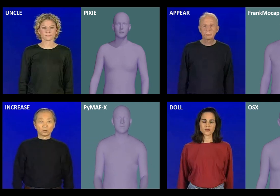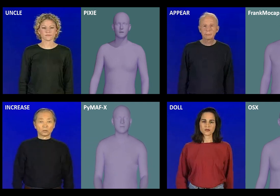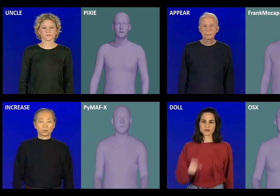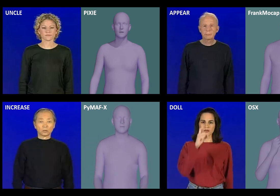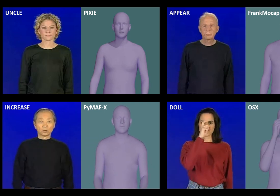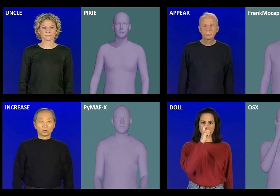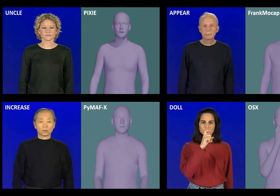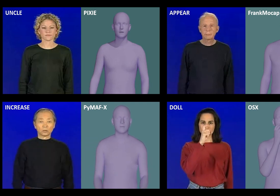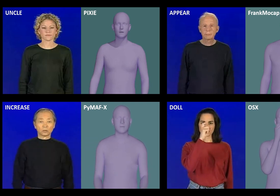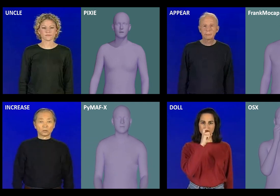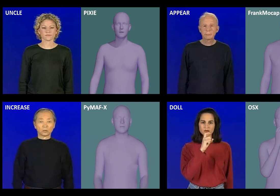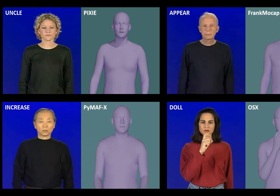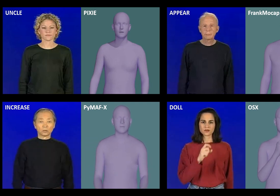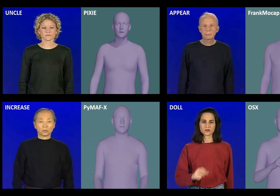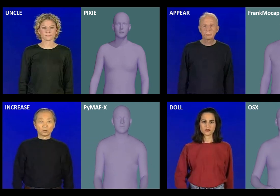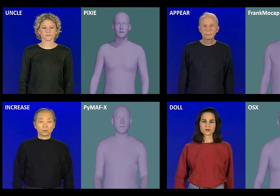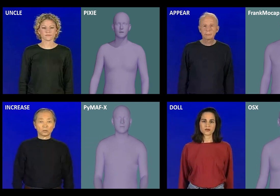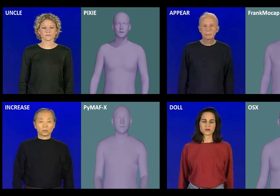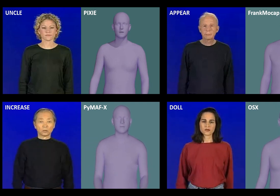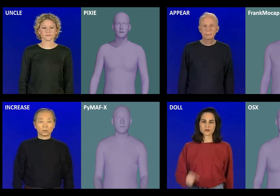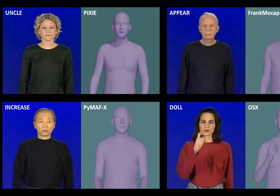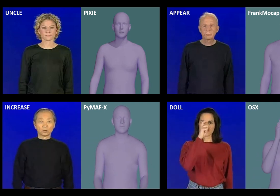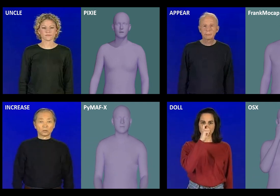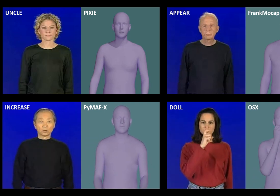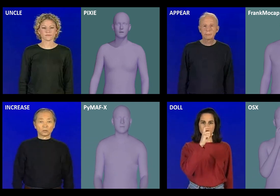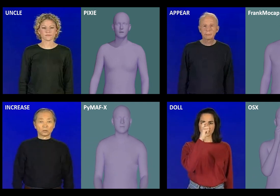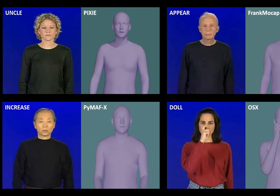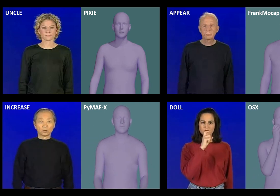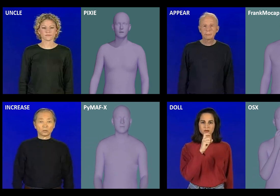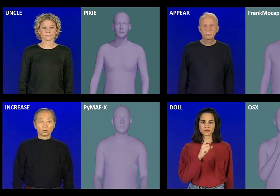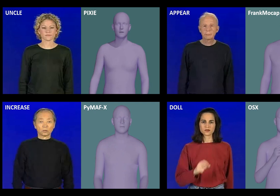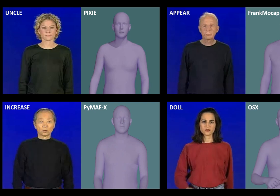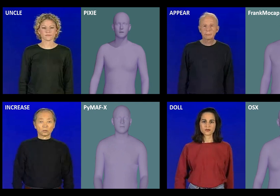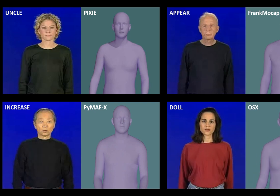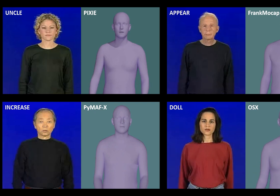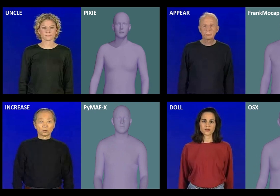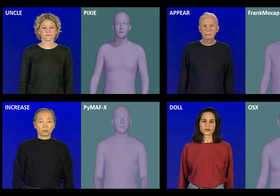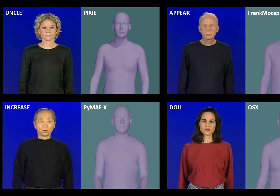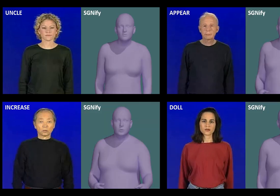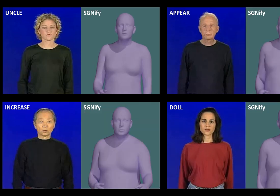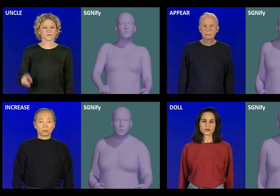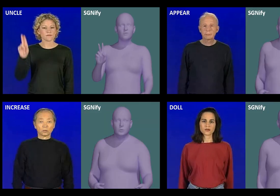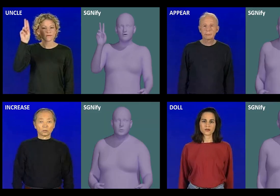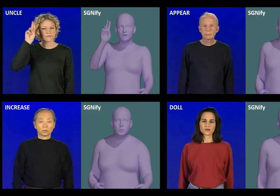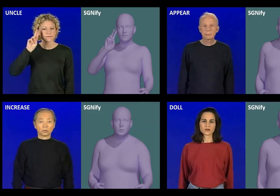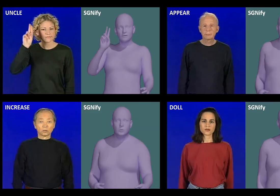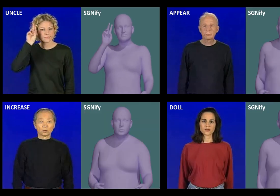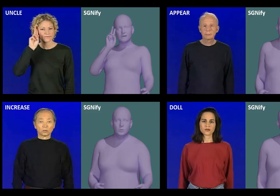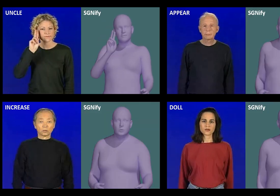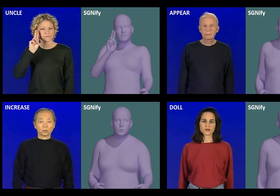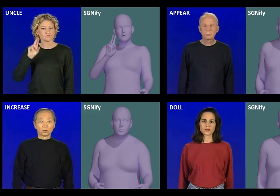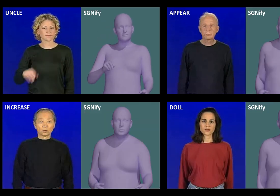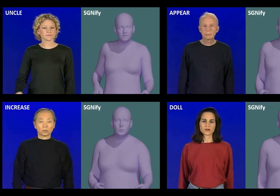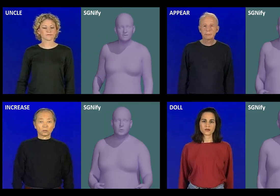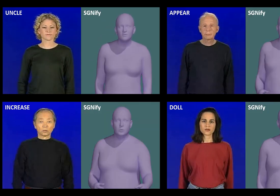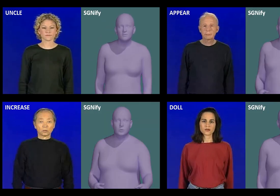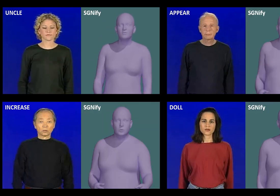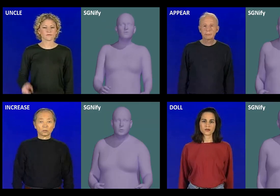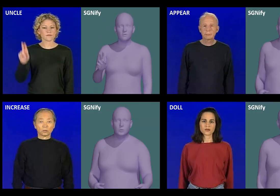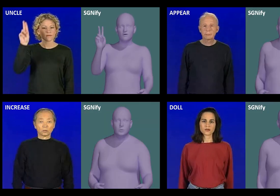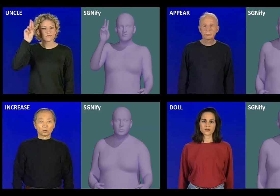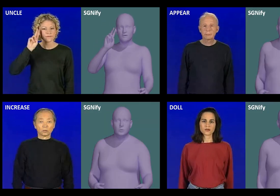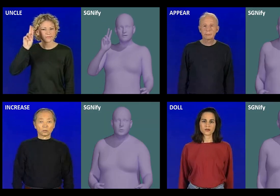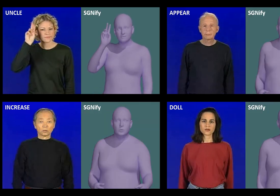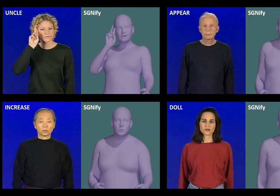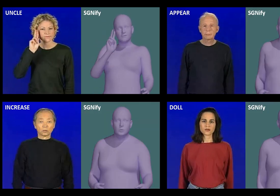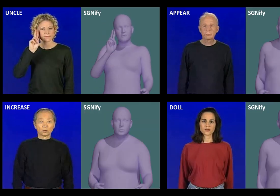OSX fail to produce sign reconstructions that are comprehensible to signers. By leveraging linguistic rules